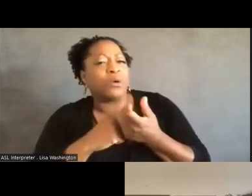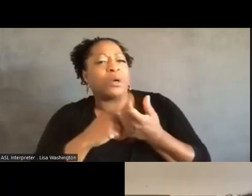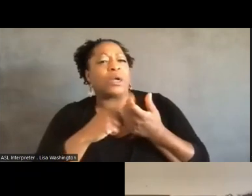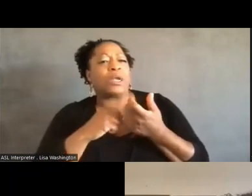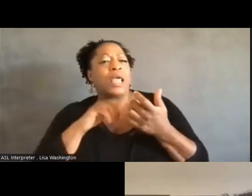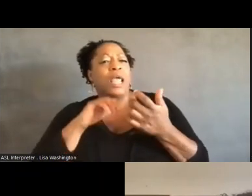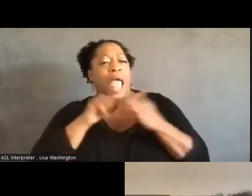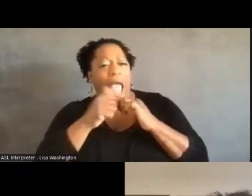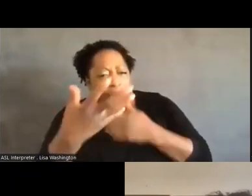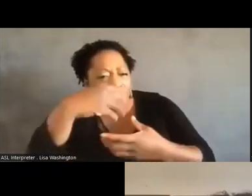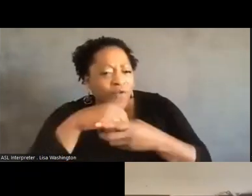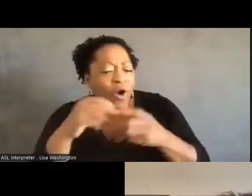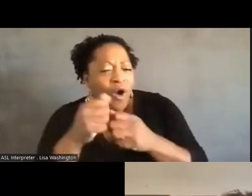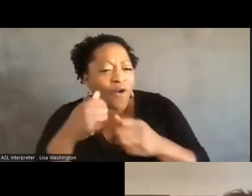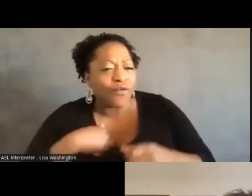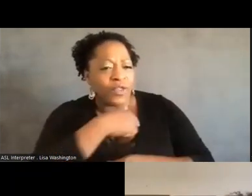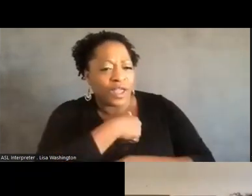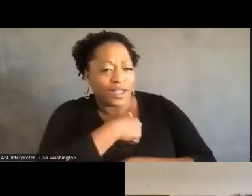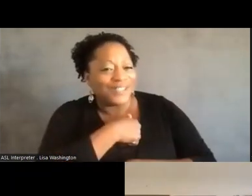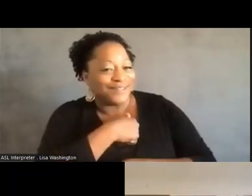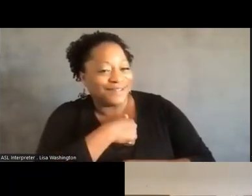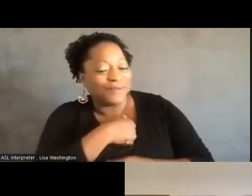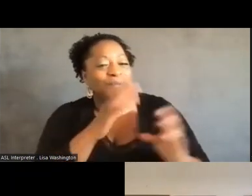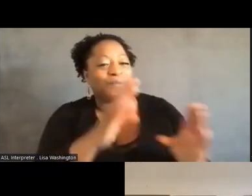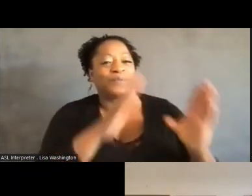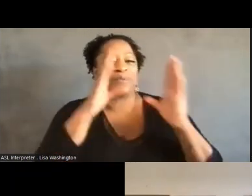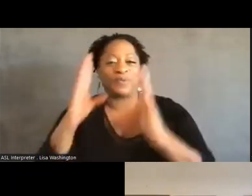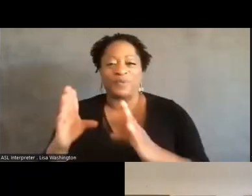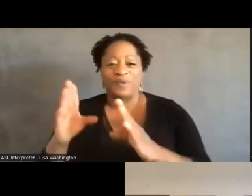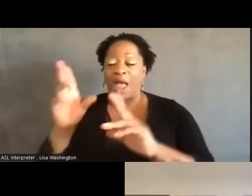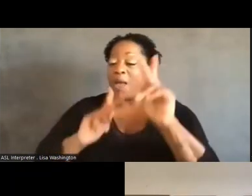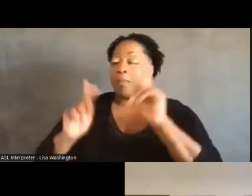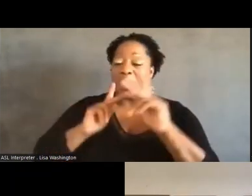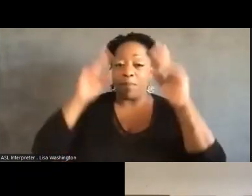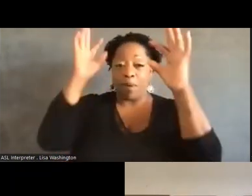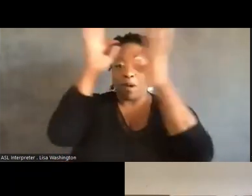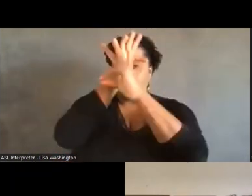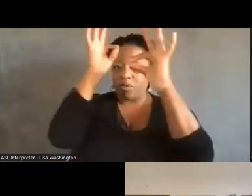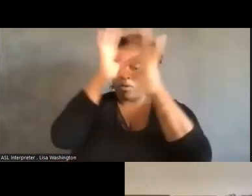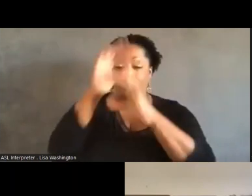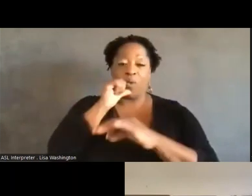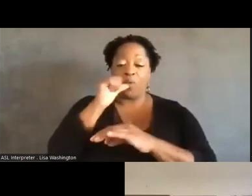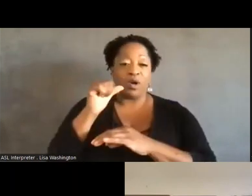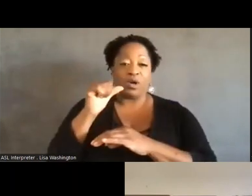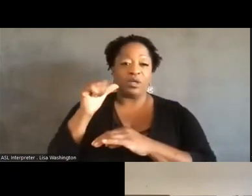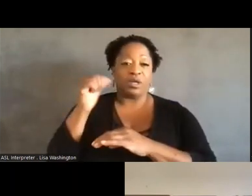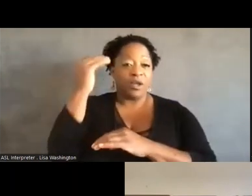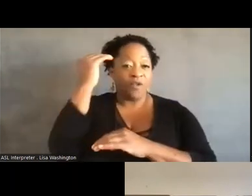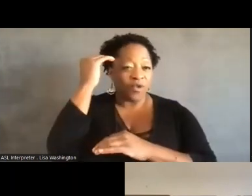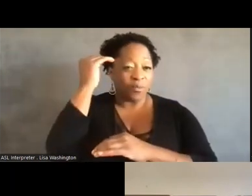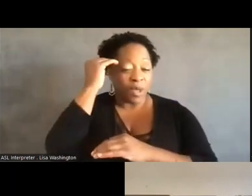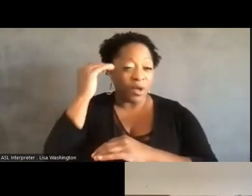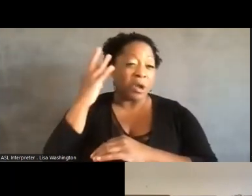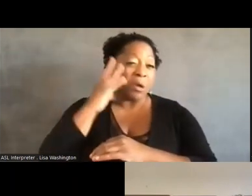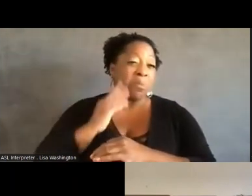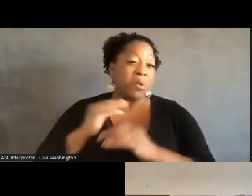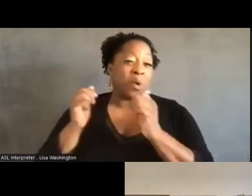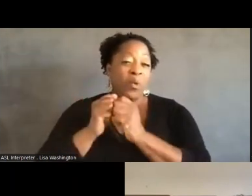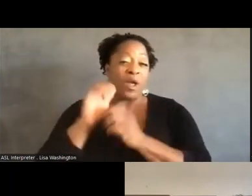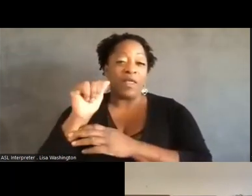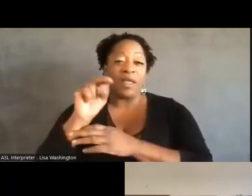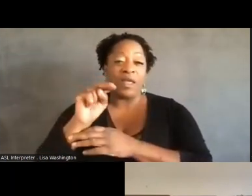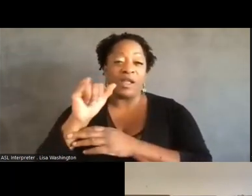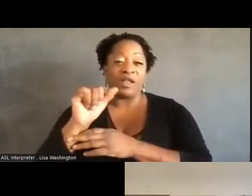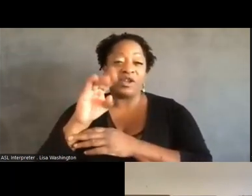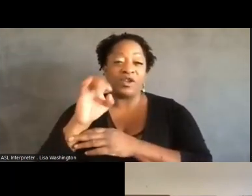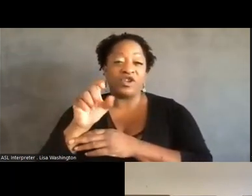for people who did not know that the injunctions were in place, then we had a lot of, um, opportunity to